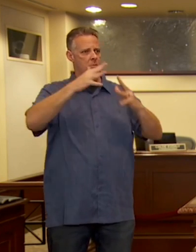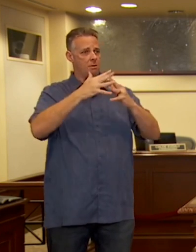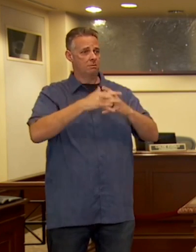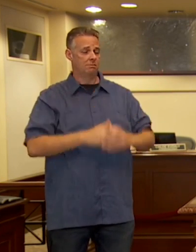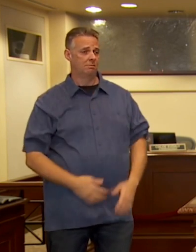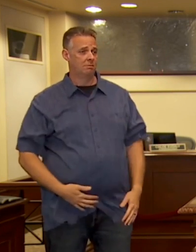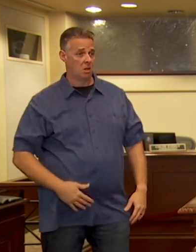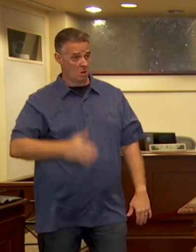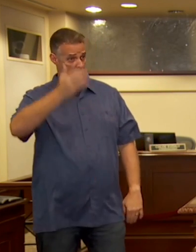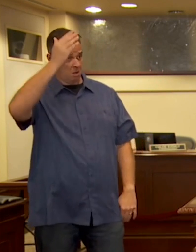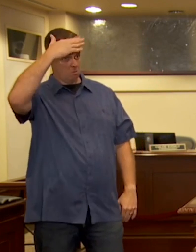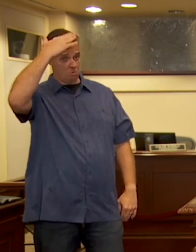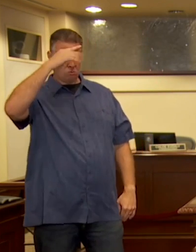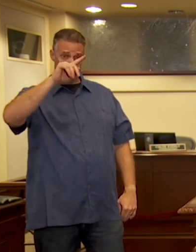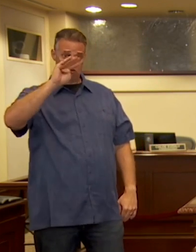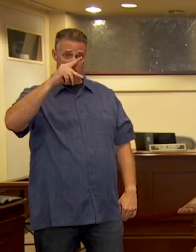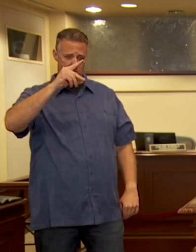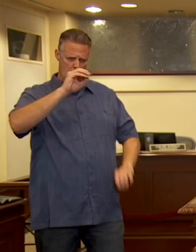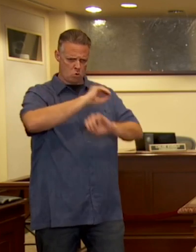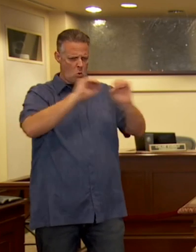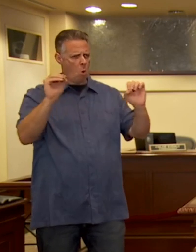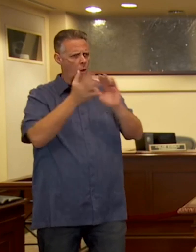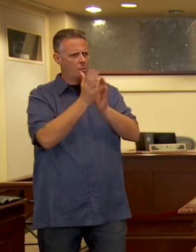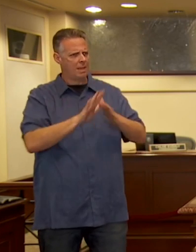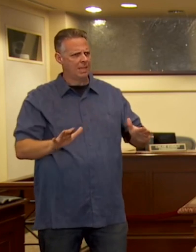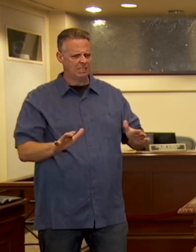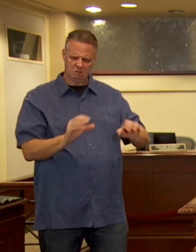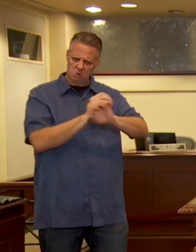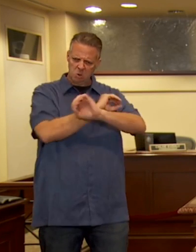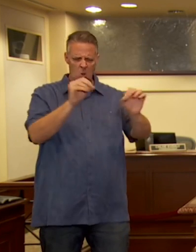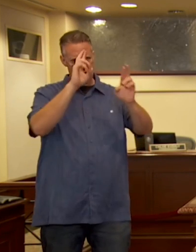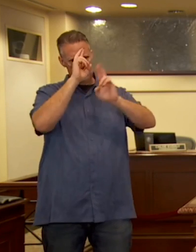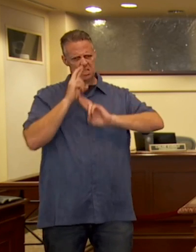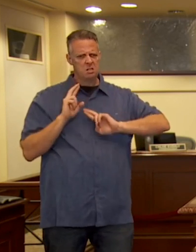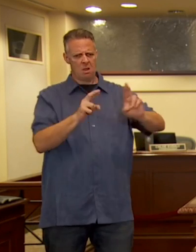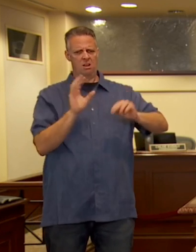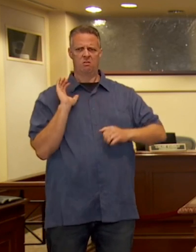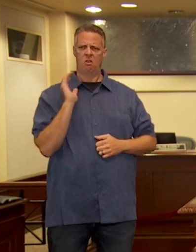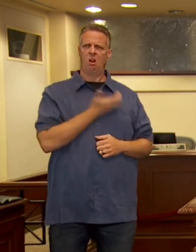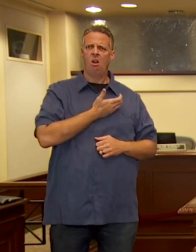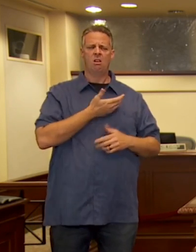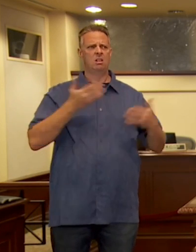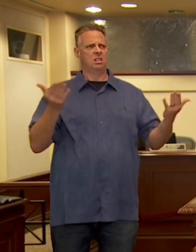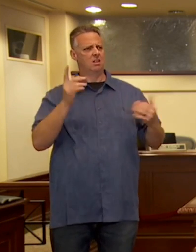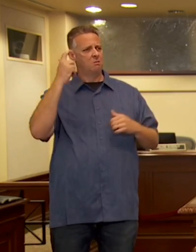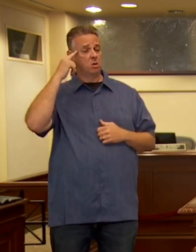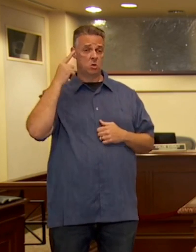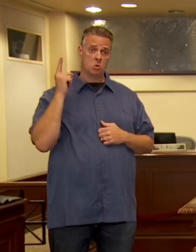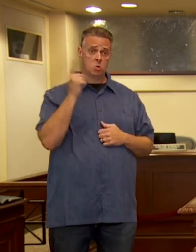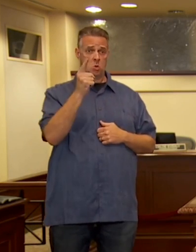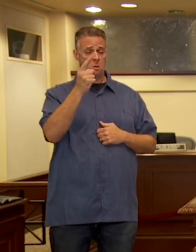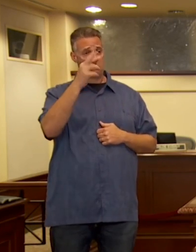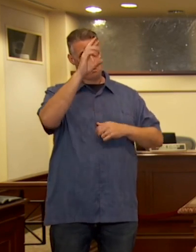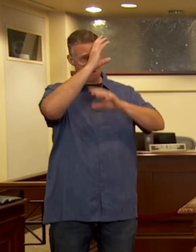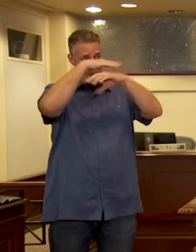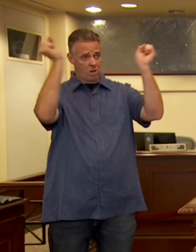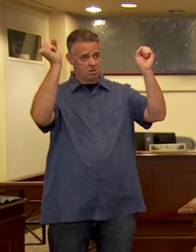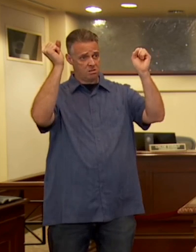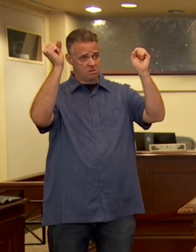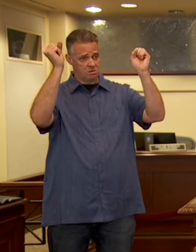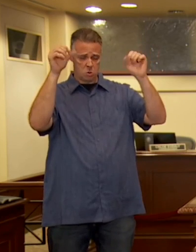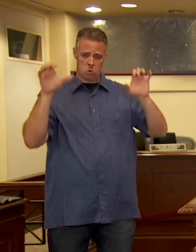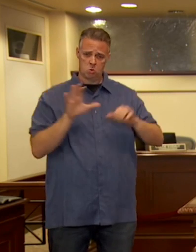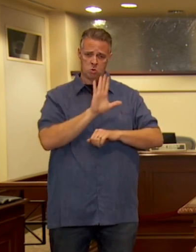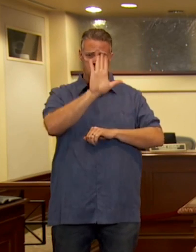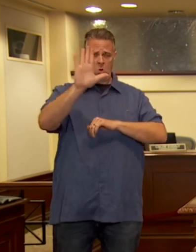you bring no peace. You bring no respect to our democracy. You, Mr. President, need to do